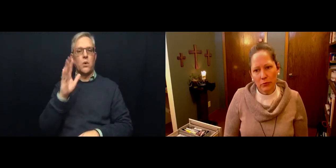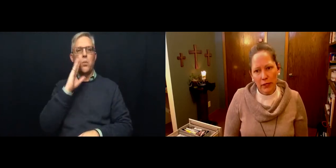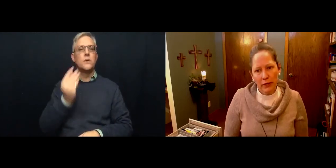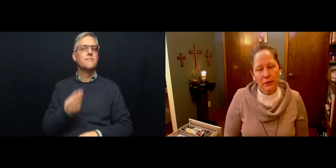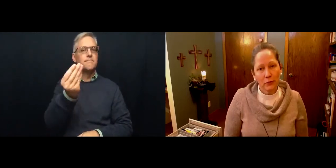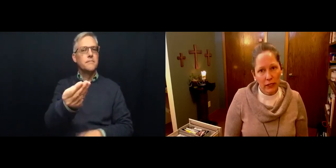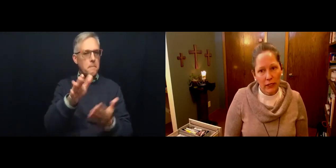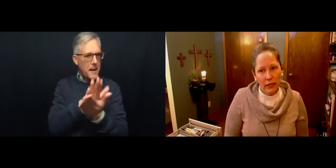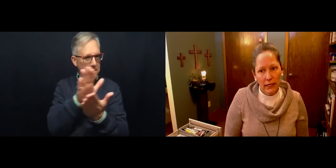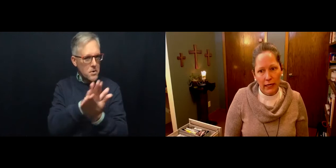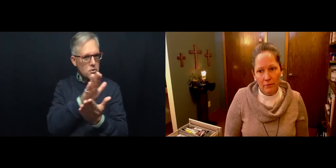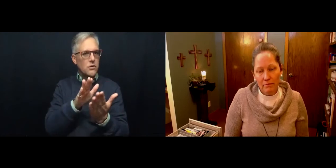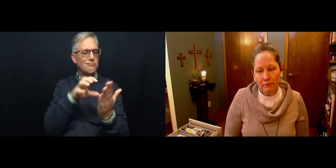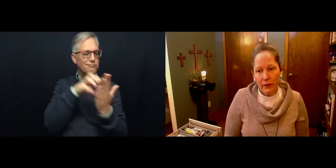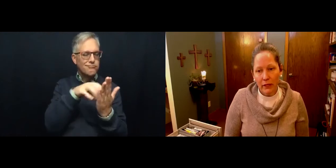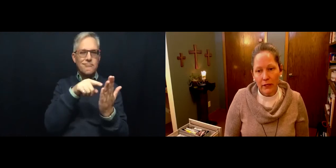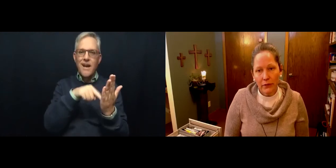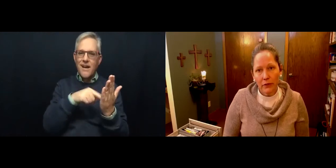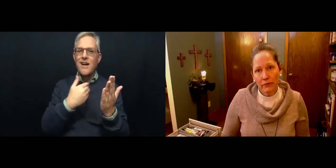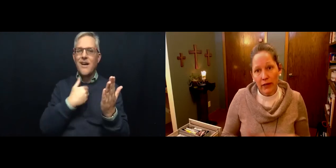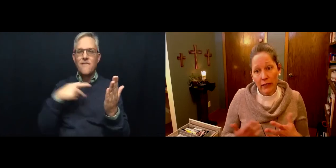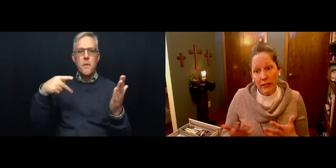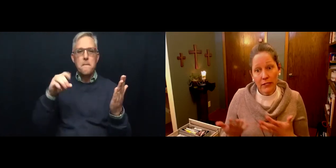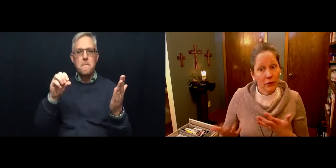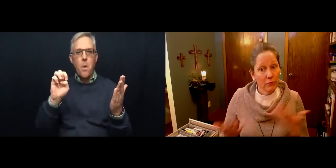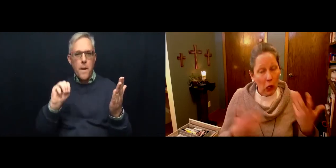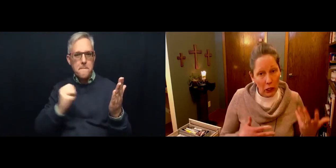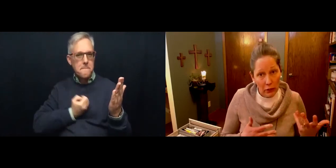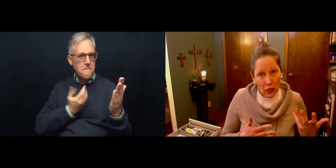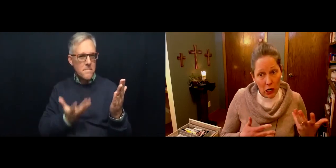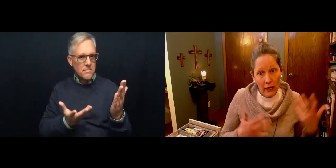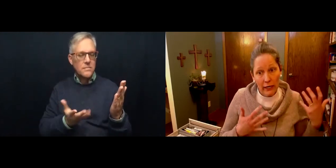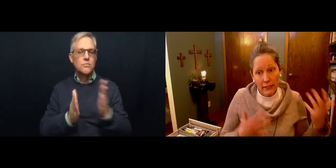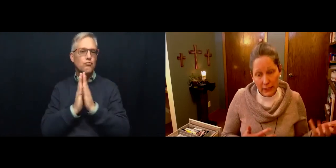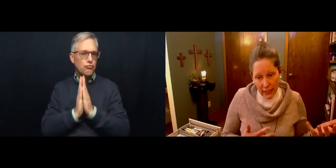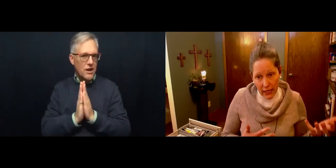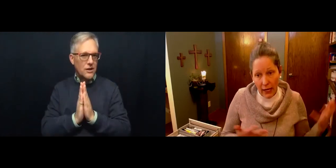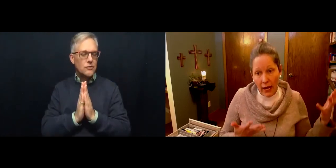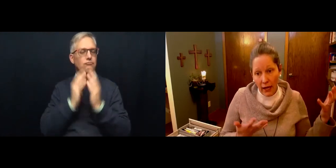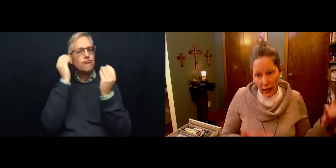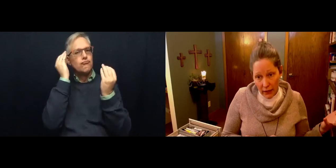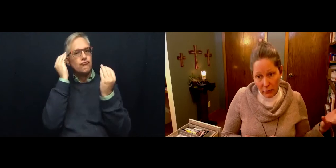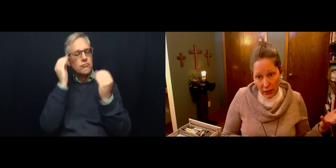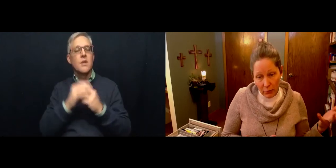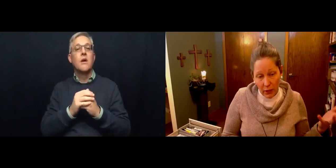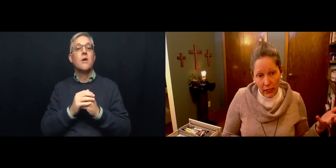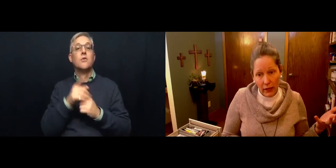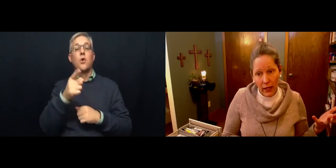prayers written on that. And if you're invited, then you can park your car and stay at the Bethel parking lot